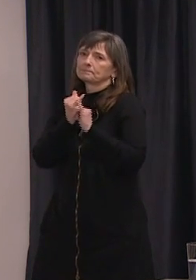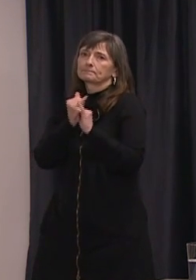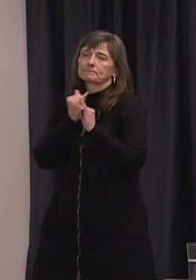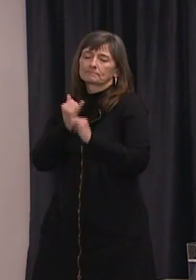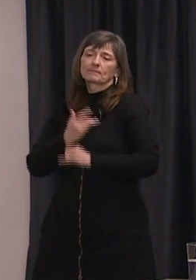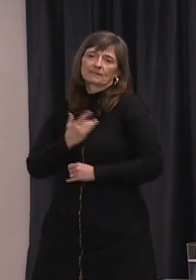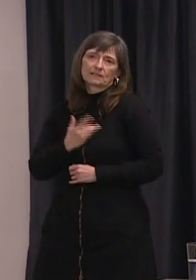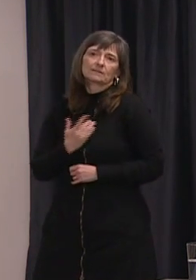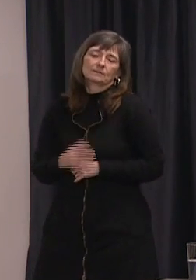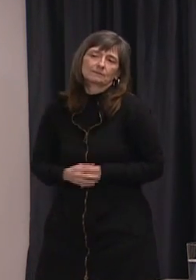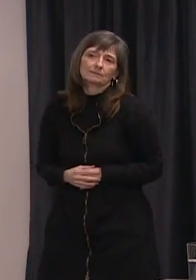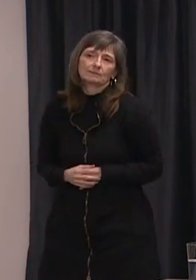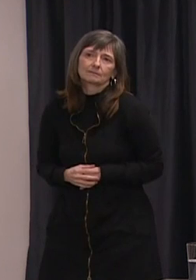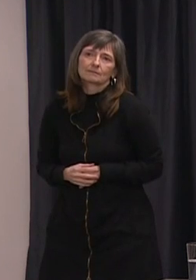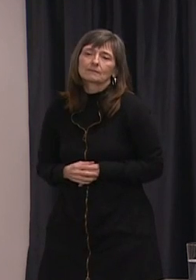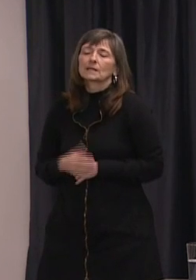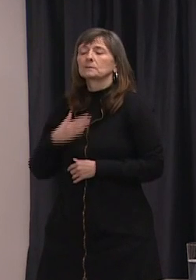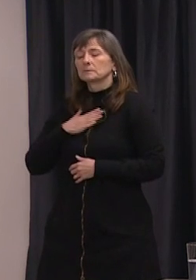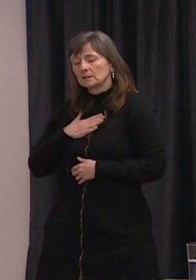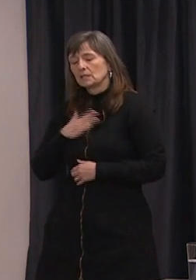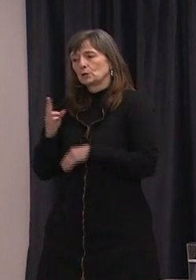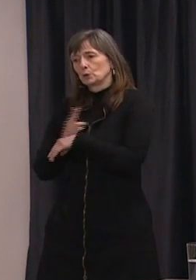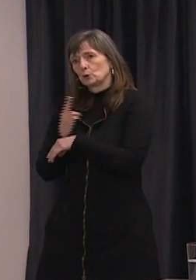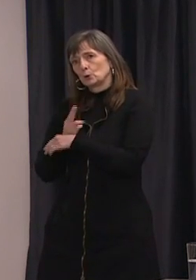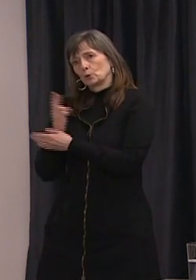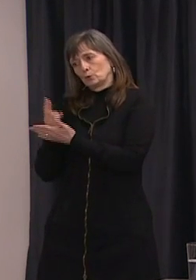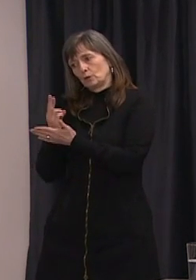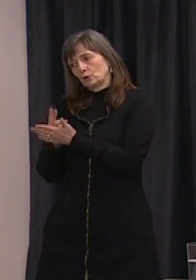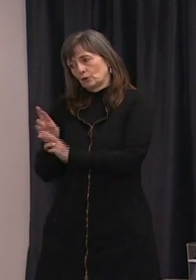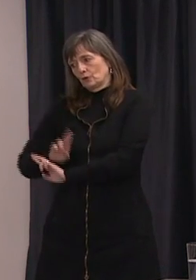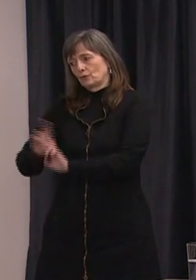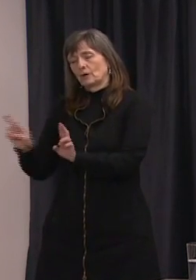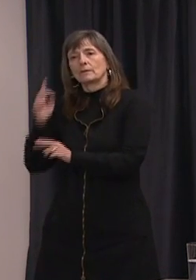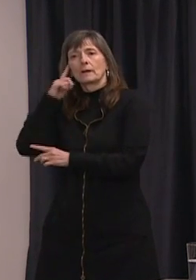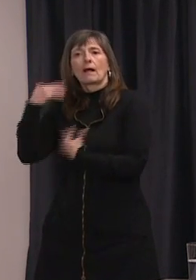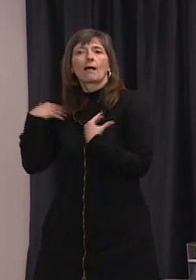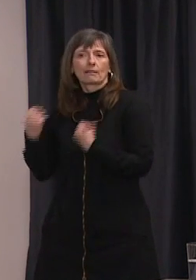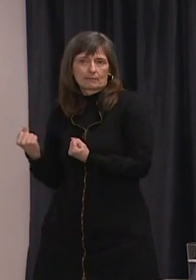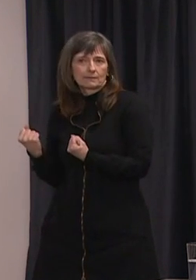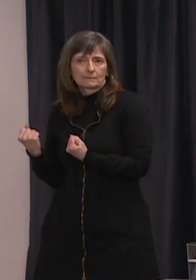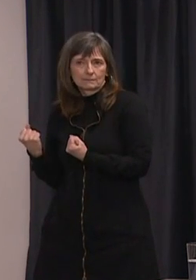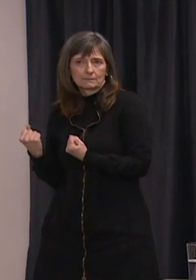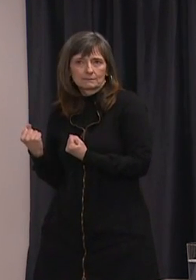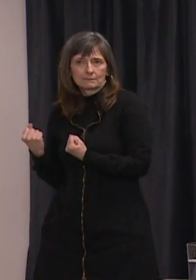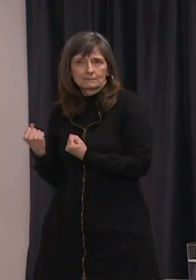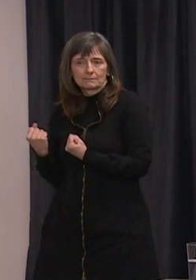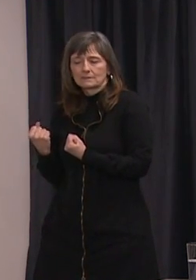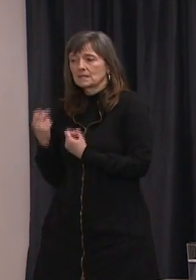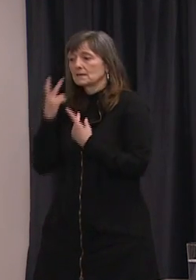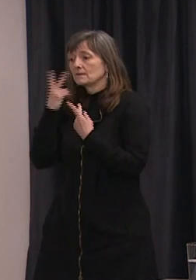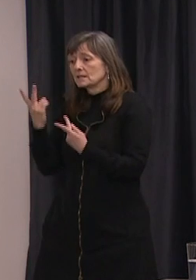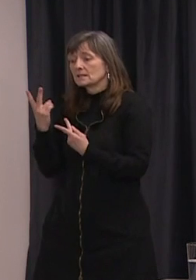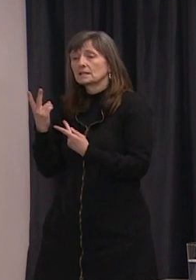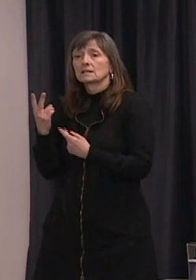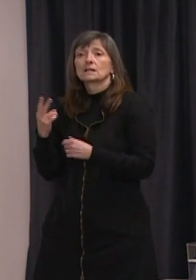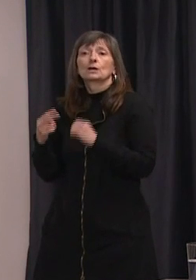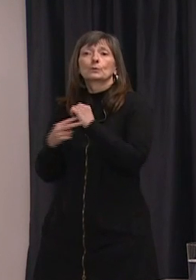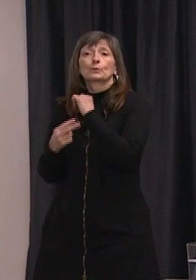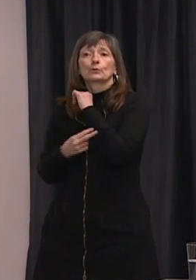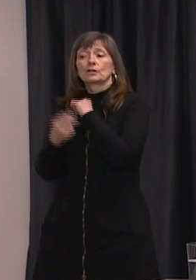I encourage people to use mental health resources we have in our province for support and guidance. Visit bridgethegap